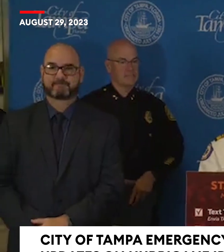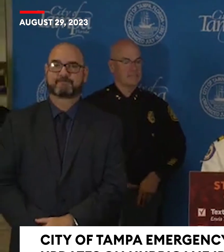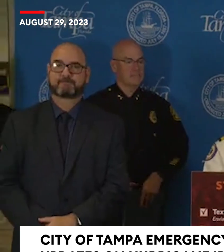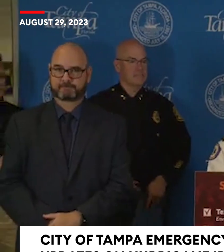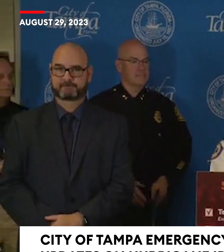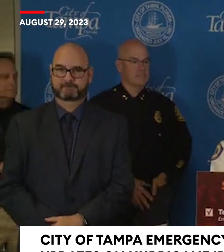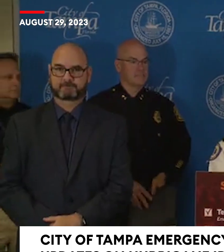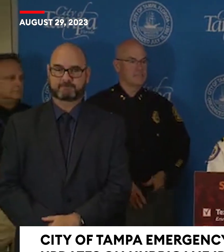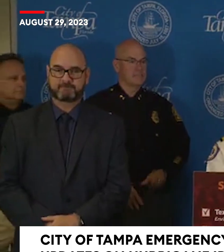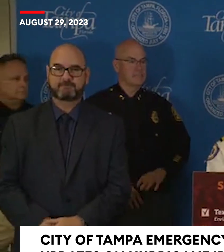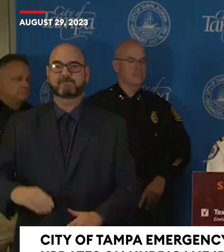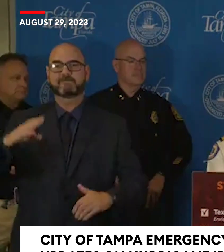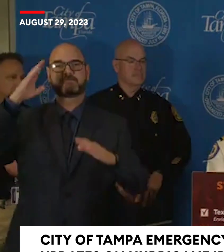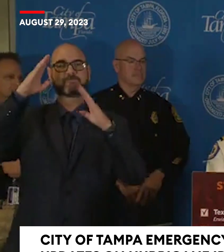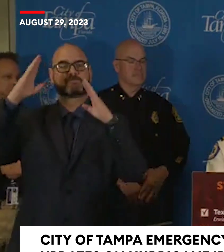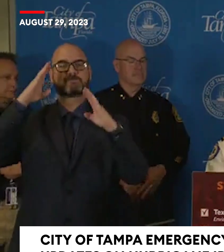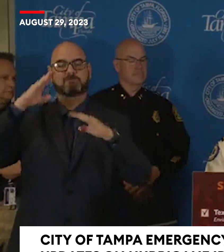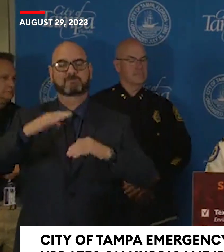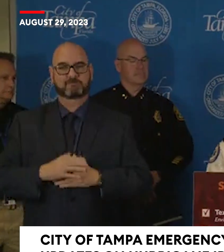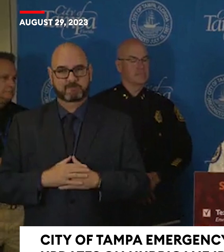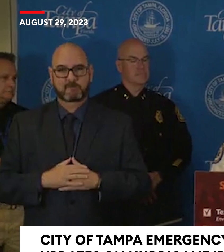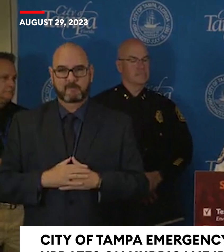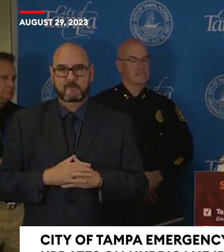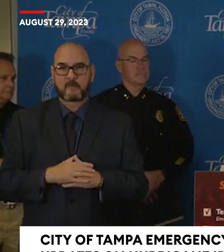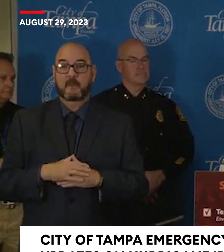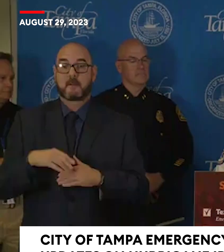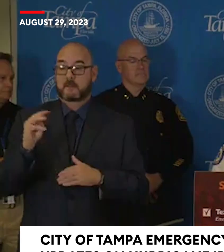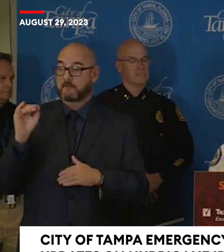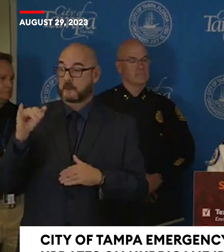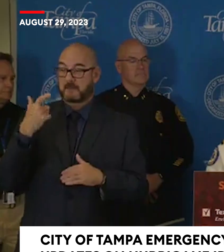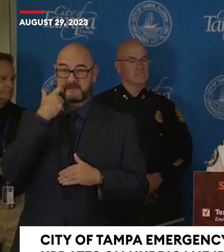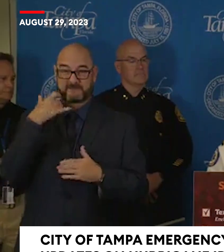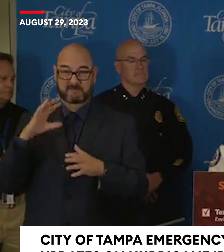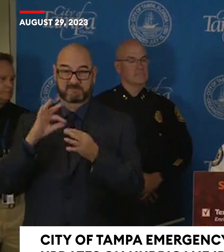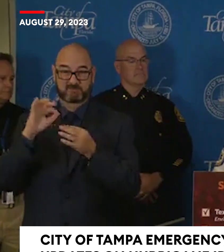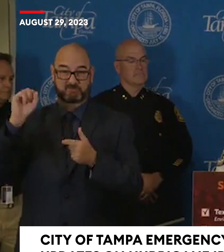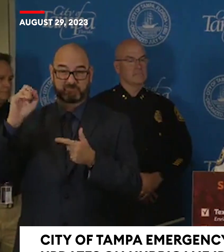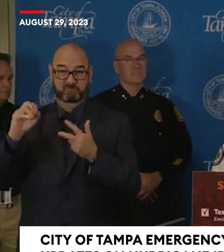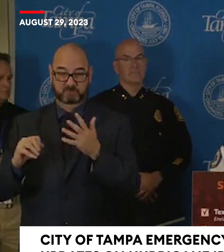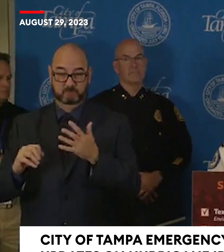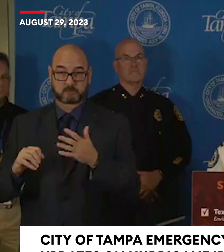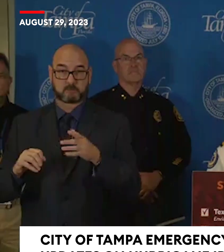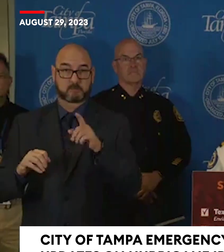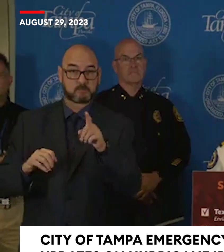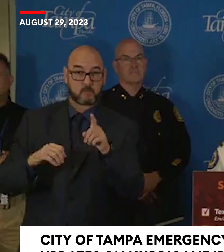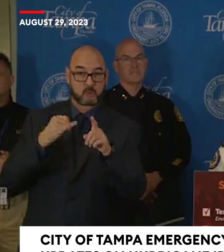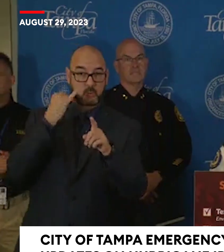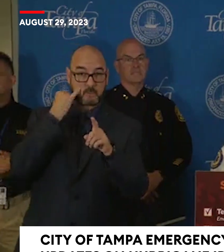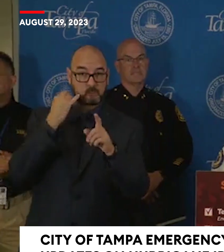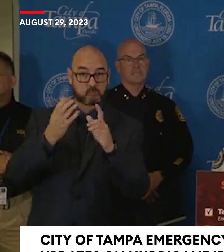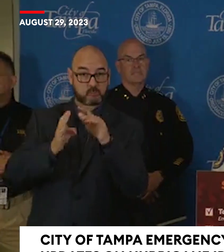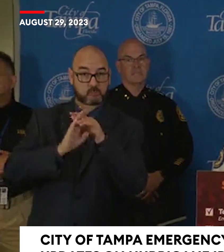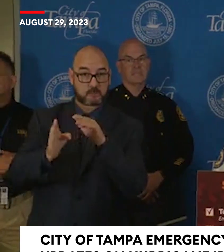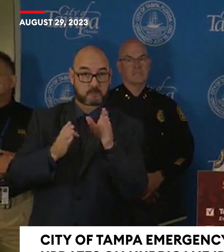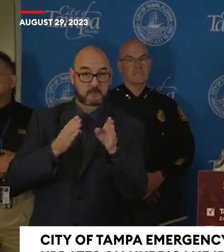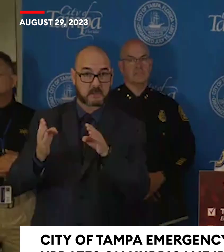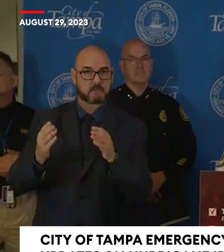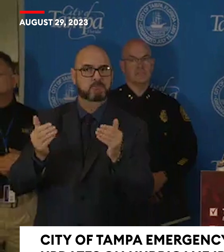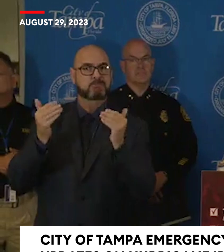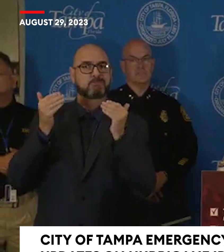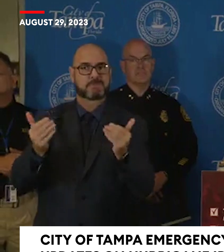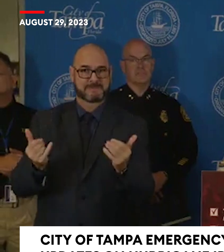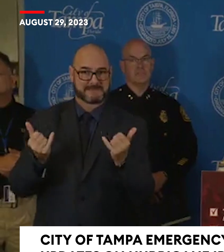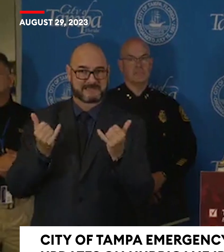Hi. As the mayor has stated, if you are planning on evacuating, the time is now. The order was given and we need